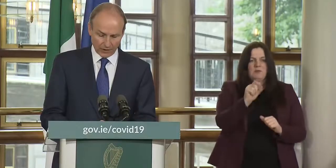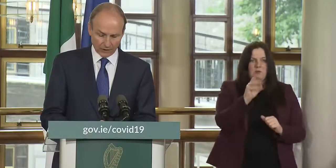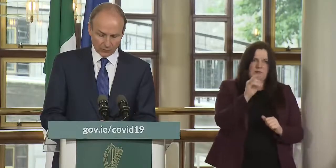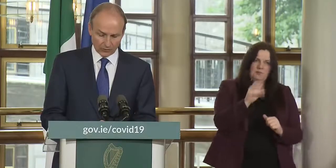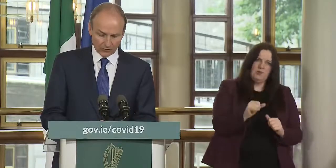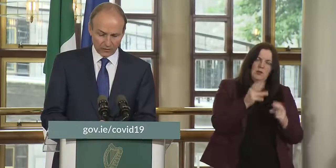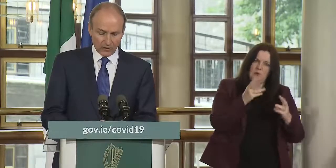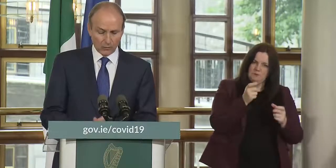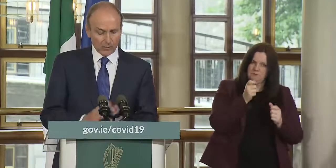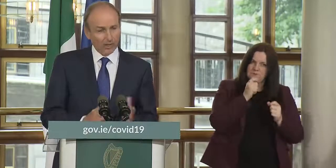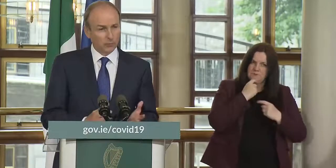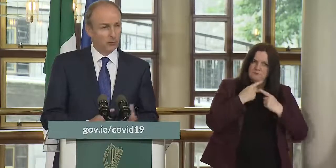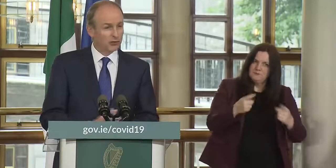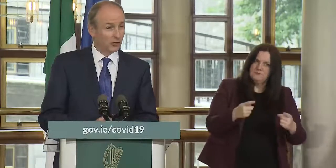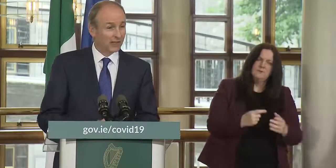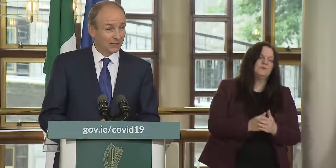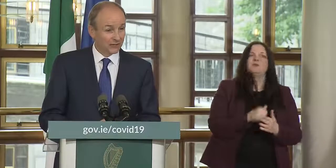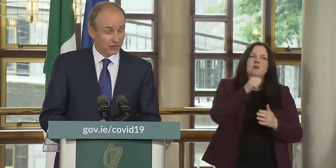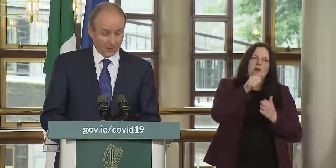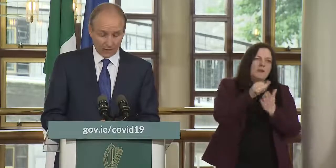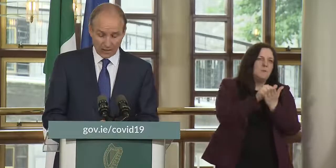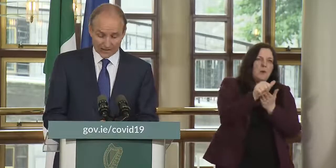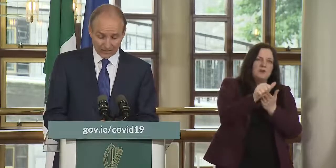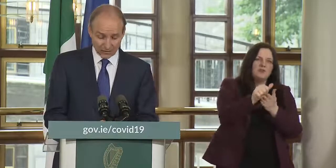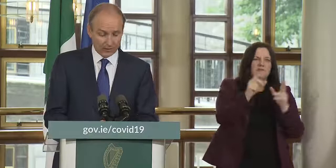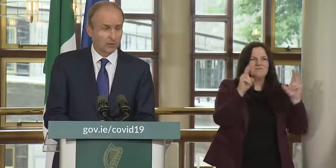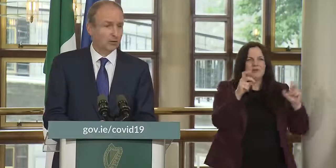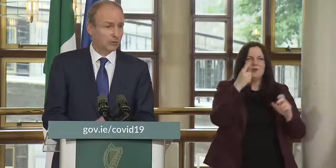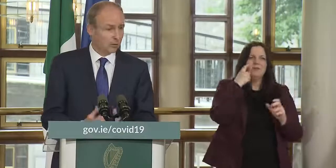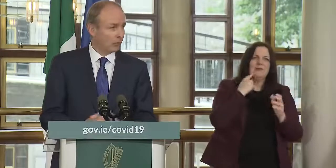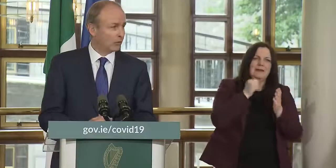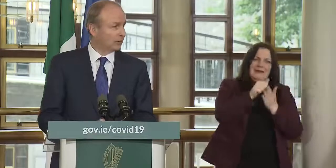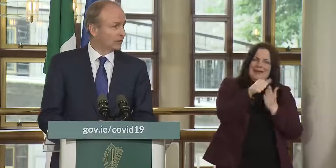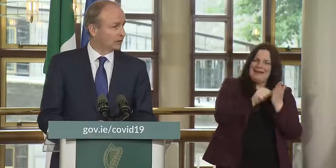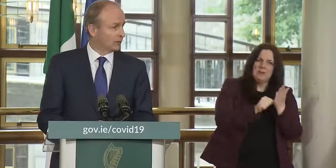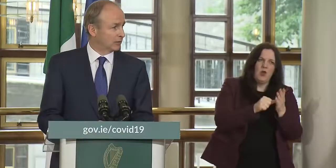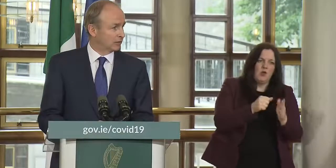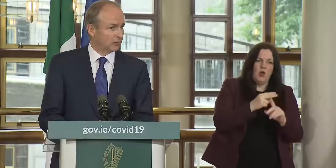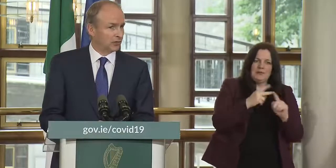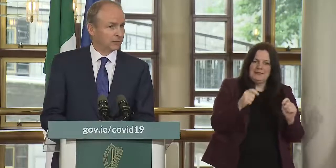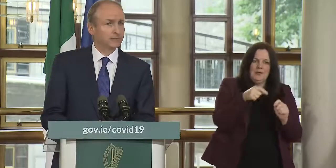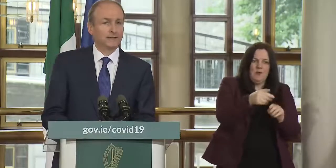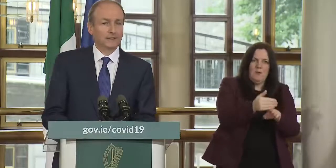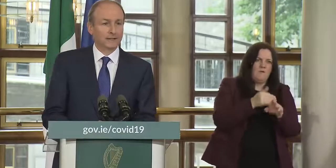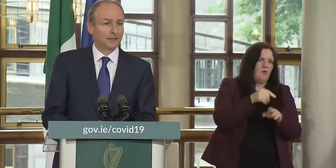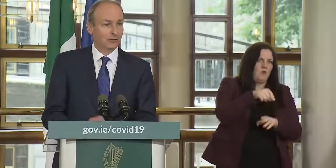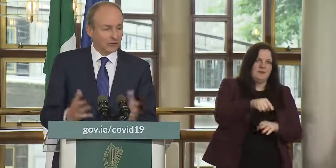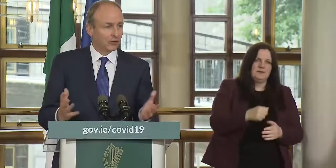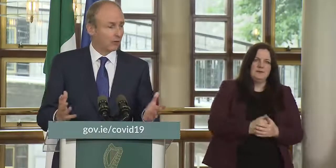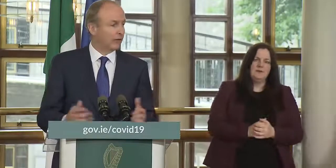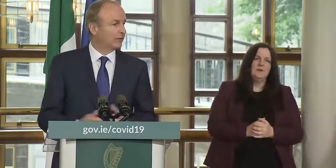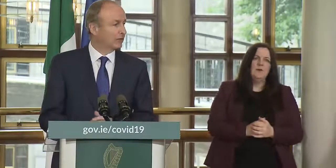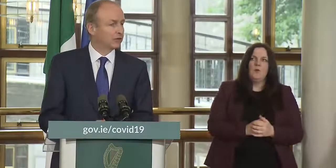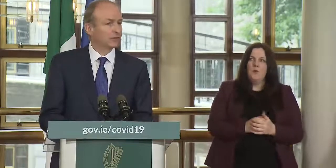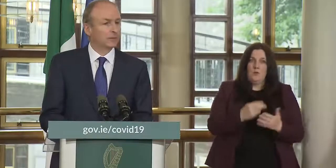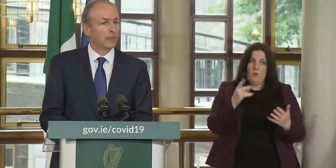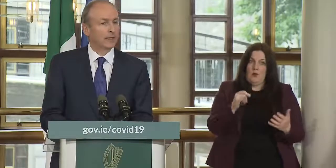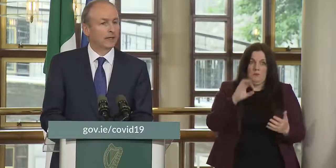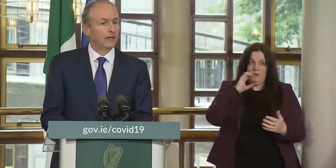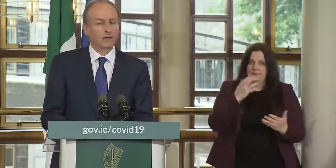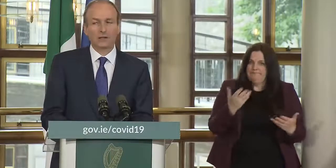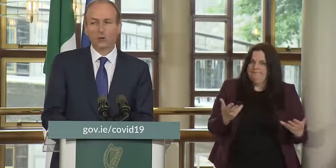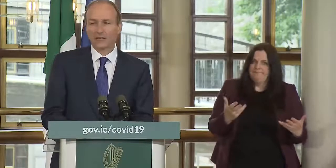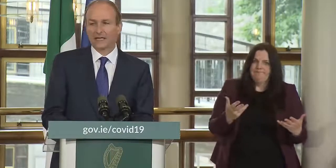july onwards we will not publish a green list until or before the 20th of july the reasons are quite obvious